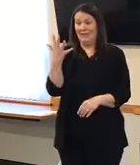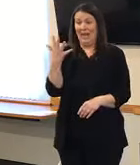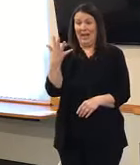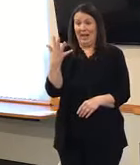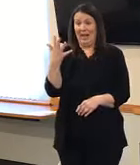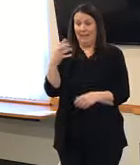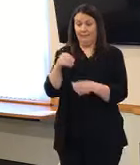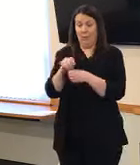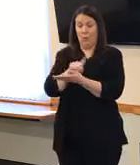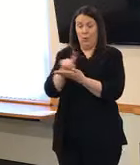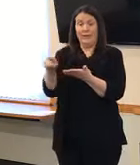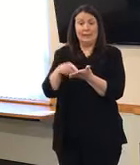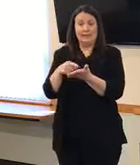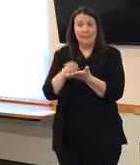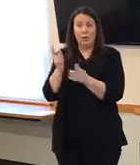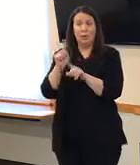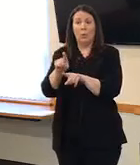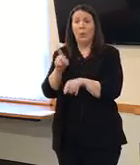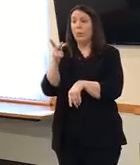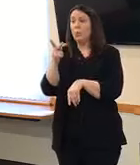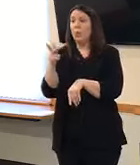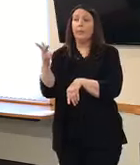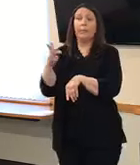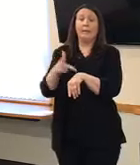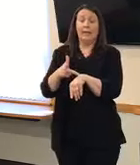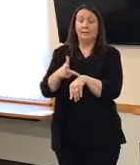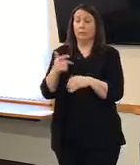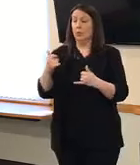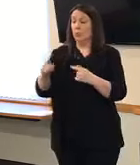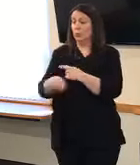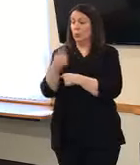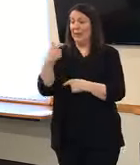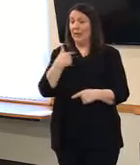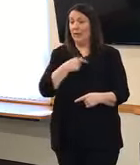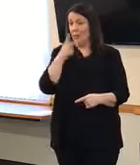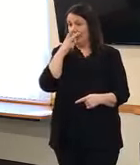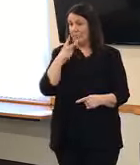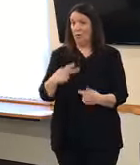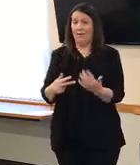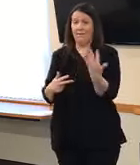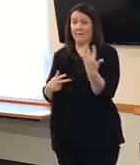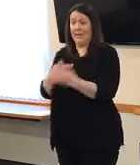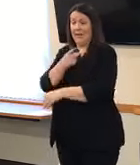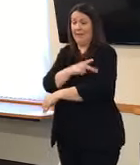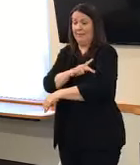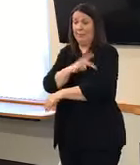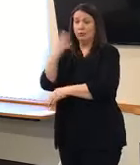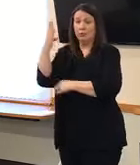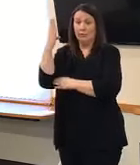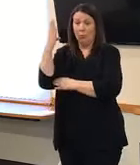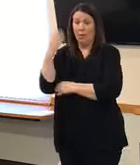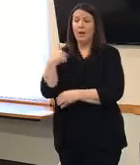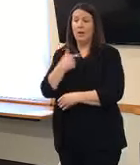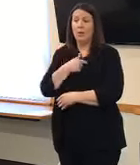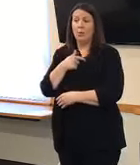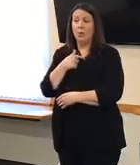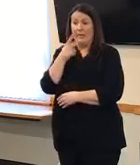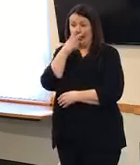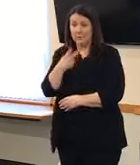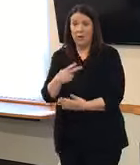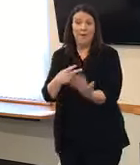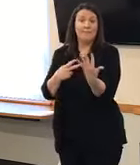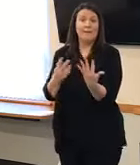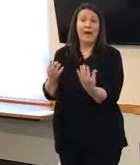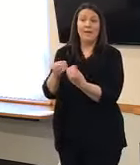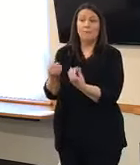them multiple times, uh, today, just in our trial run, we saw five patients this morning and five this afternoon. So we